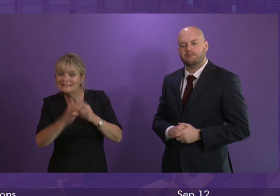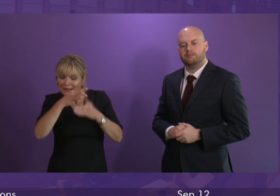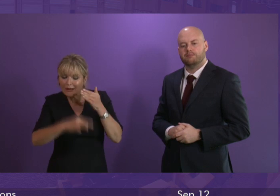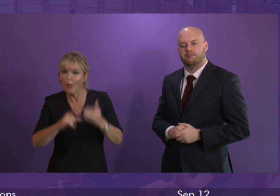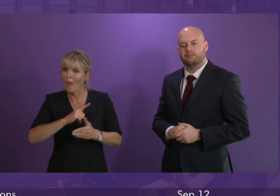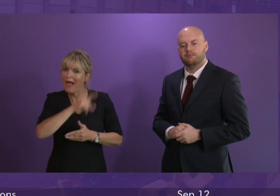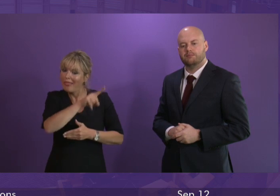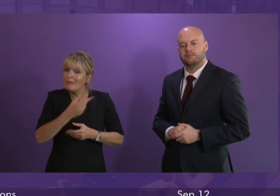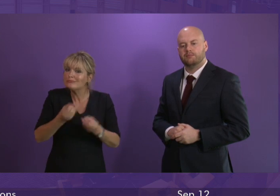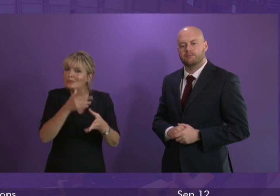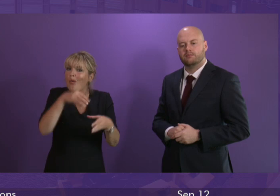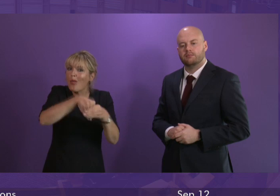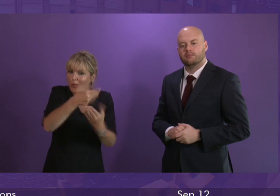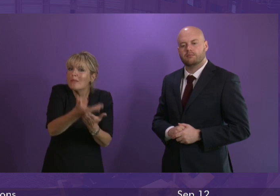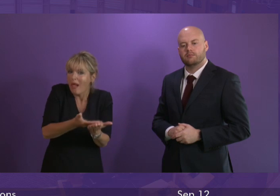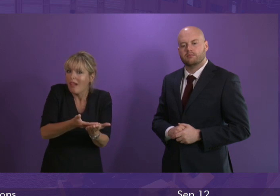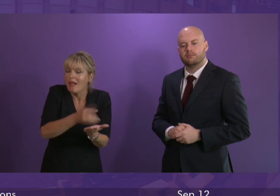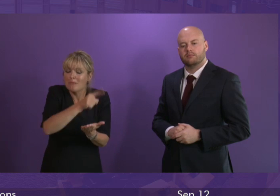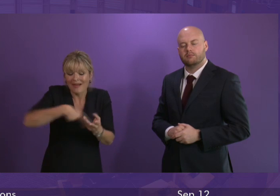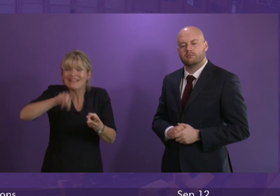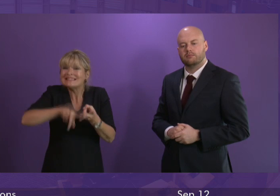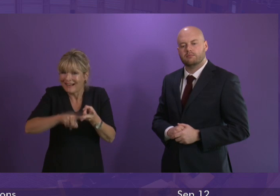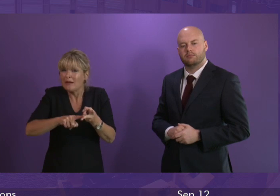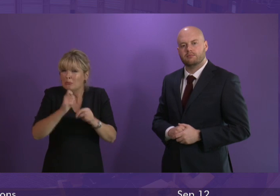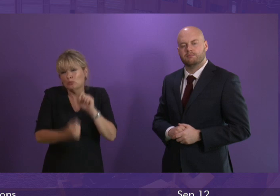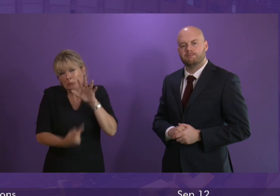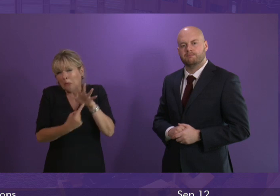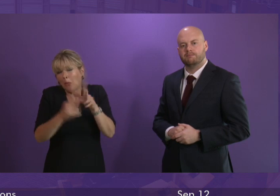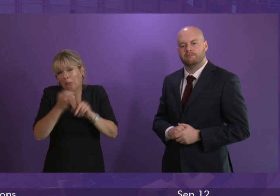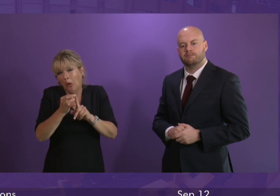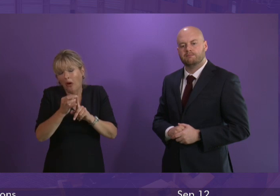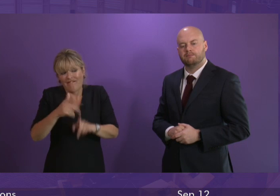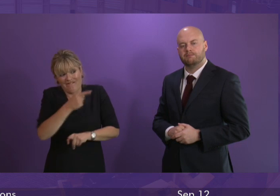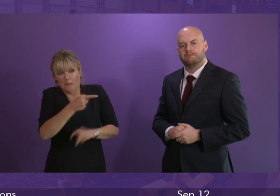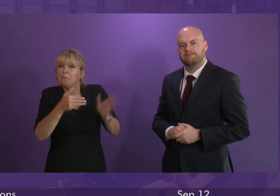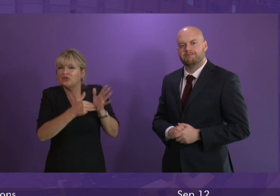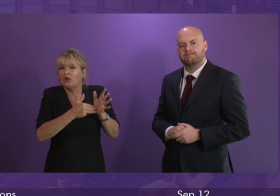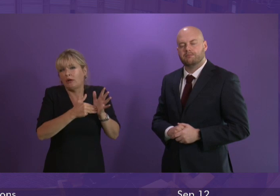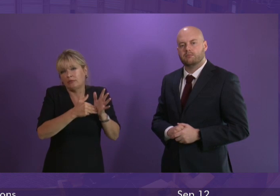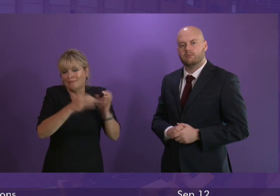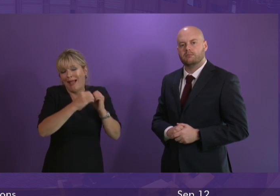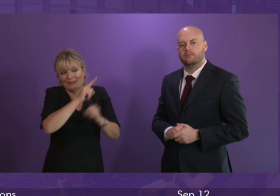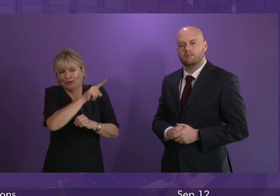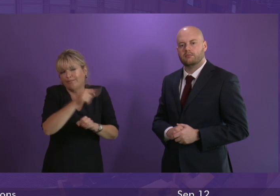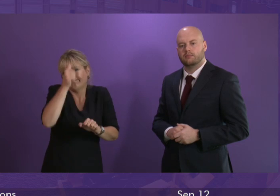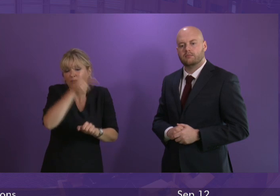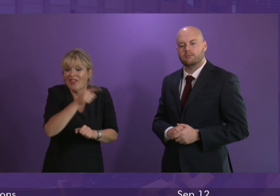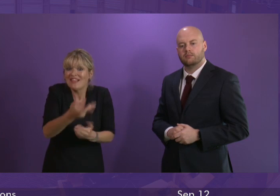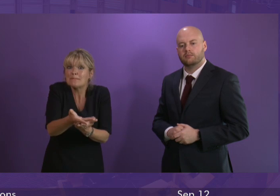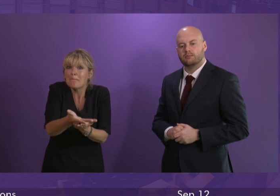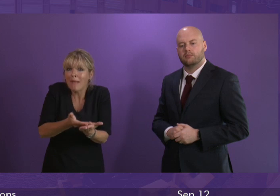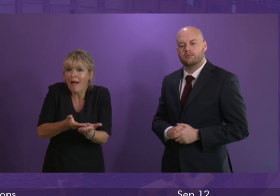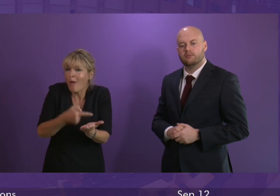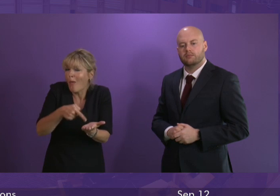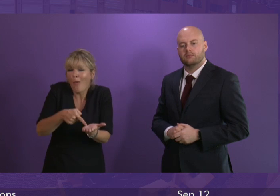the reasons why it is not included in the bill but the second perhaps more important point I would make which Michelle Ballantyne alluded to herself is that this bill is